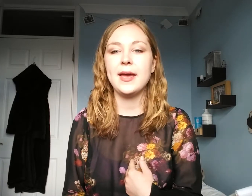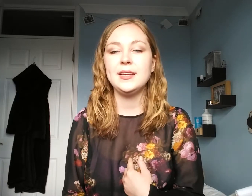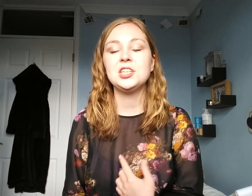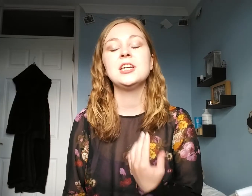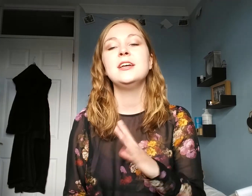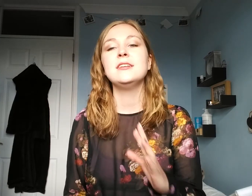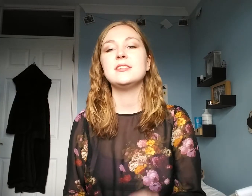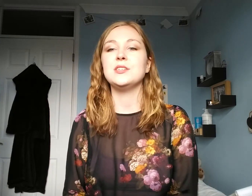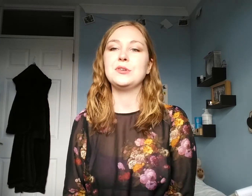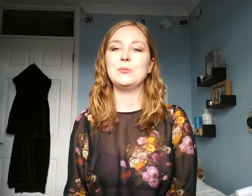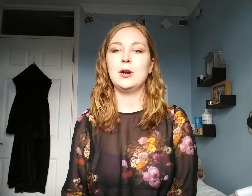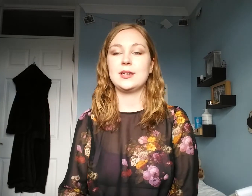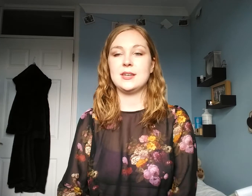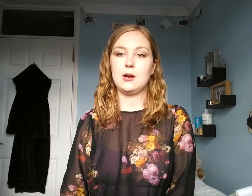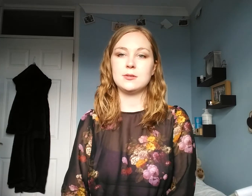age. See if you can work it out.